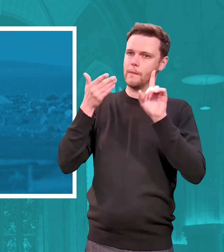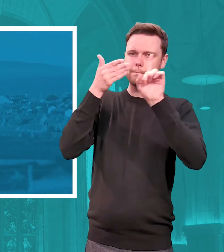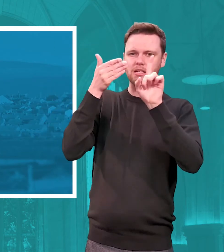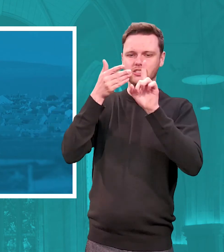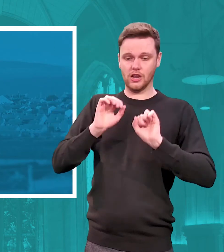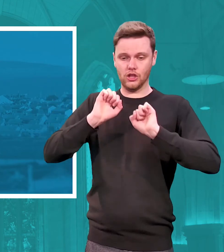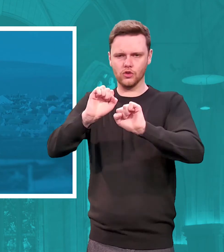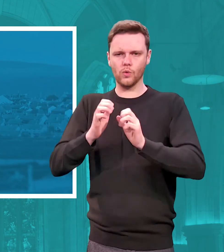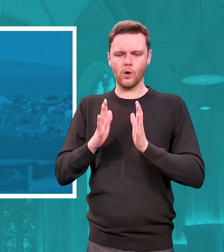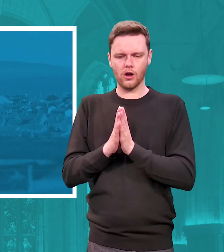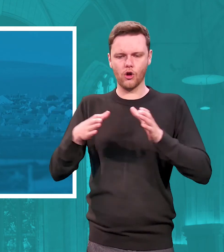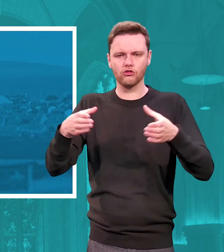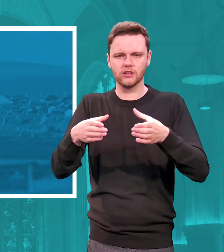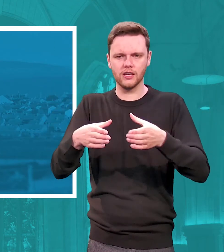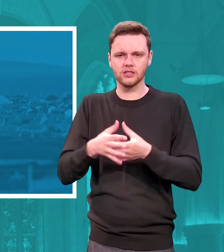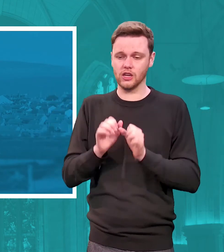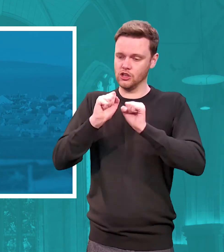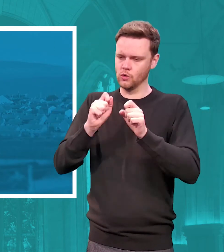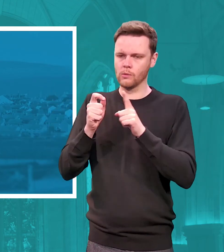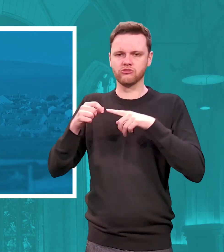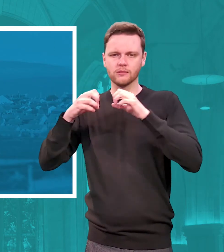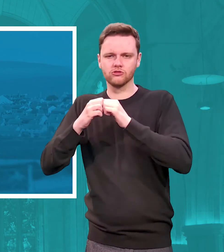congregation in your presbytery